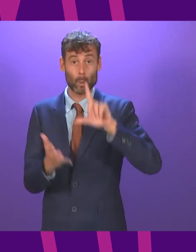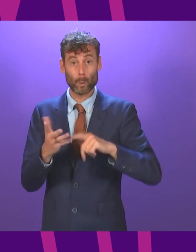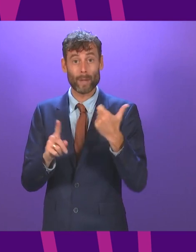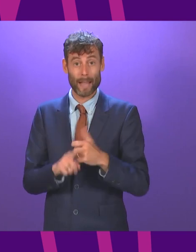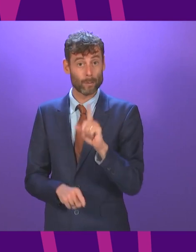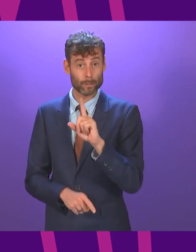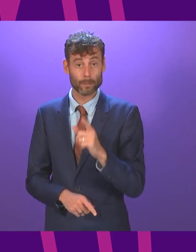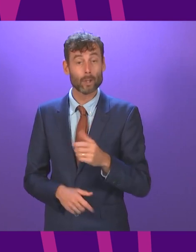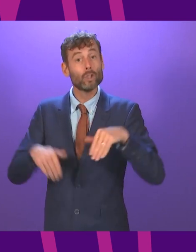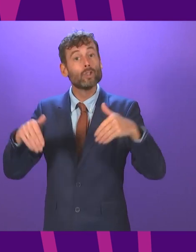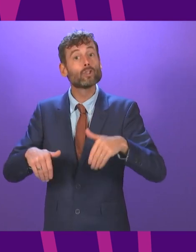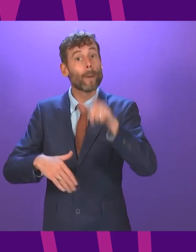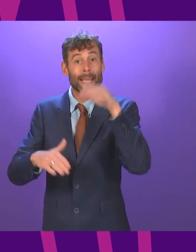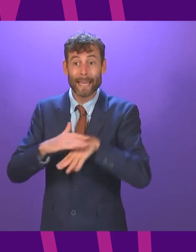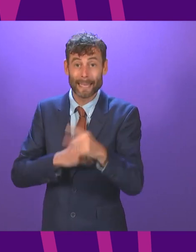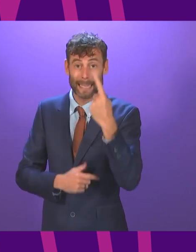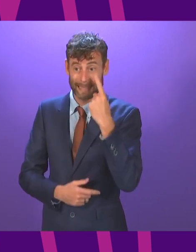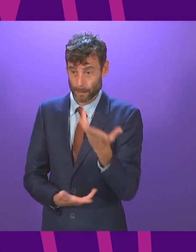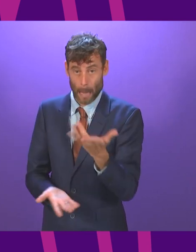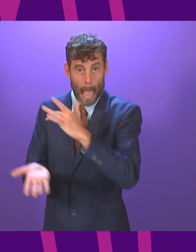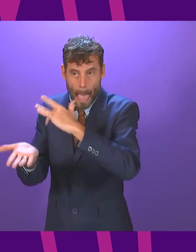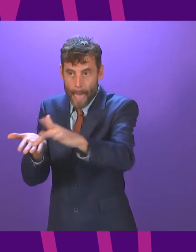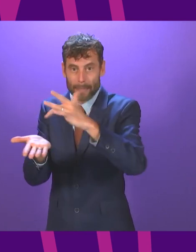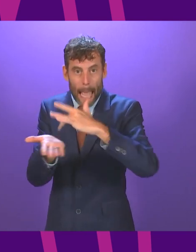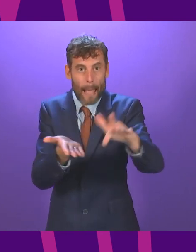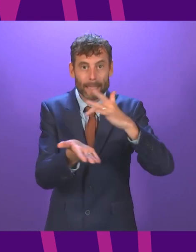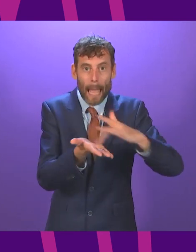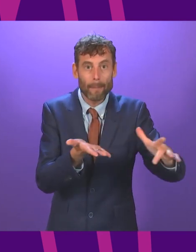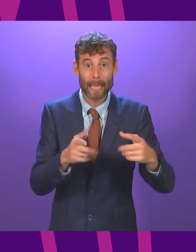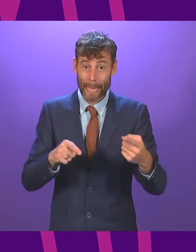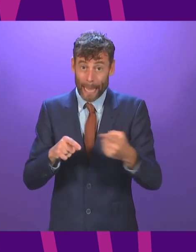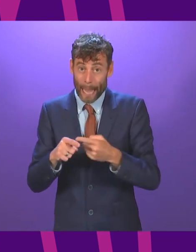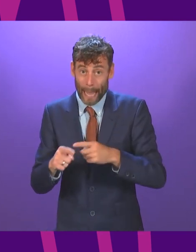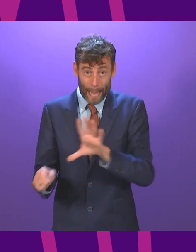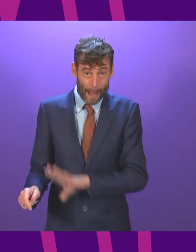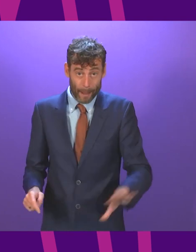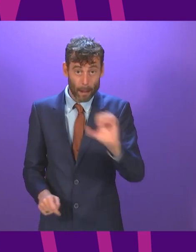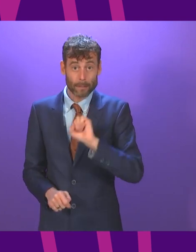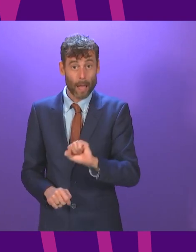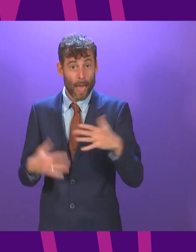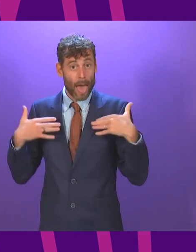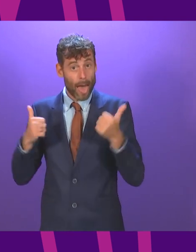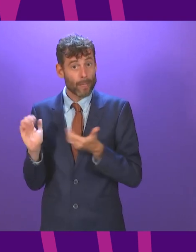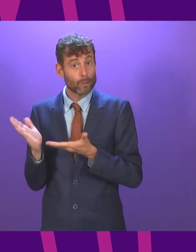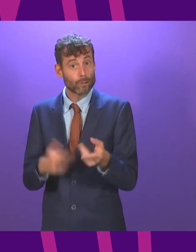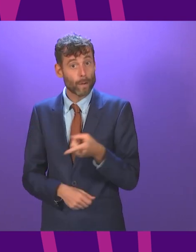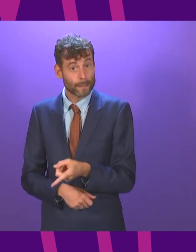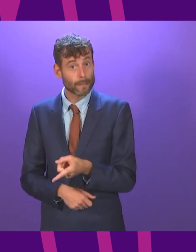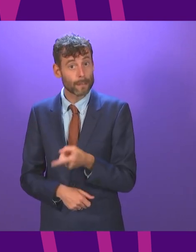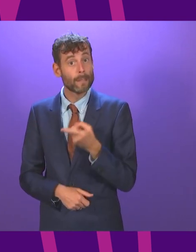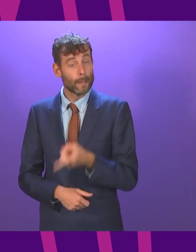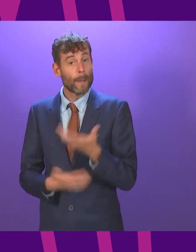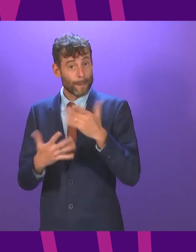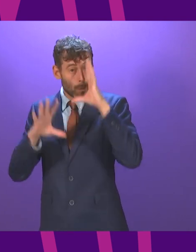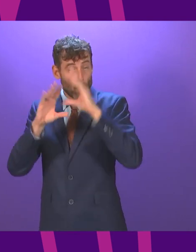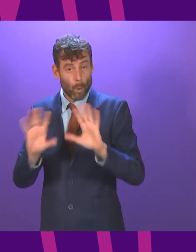food on our supermarket shelves. In England, at least at the moment, the Health Service has been told to ration blood tests